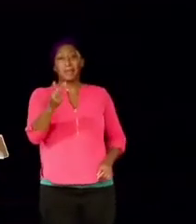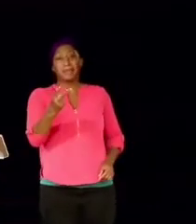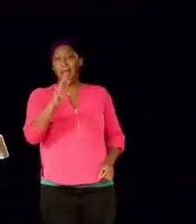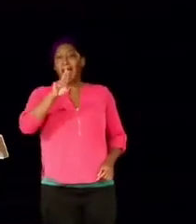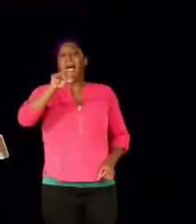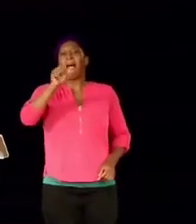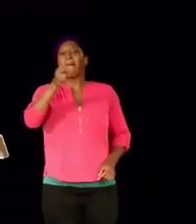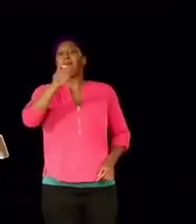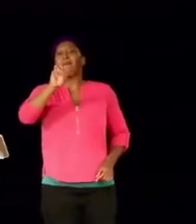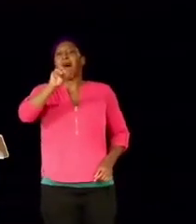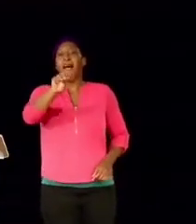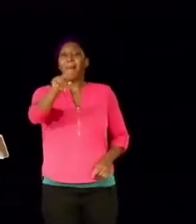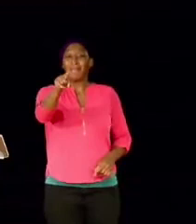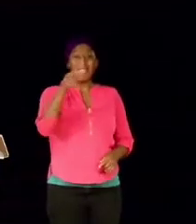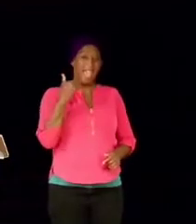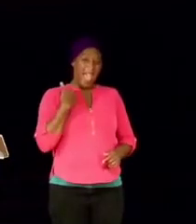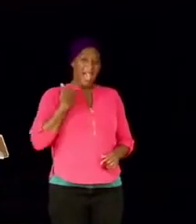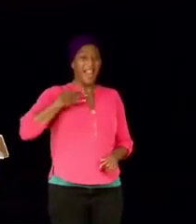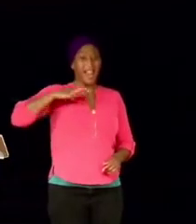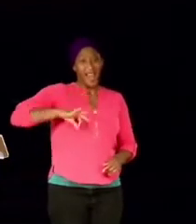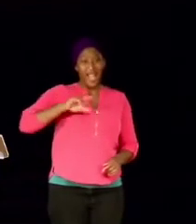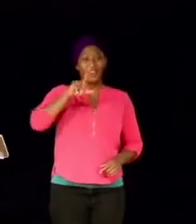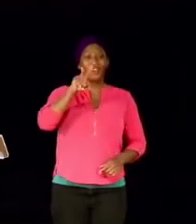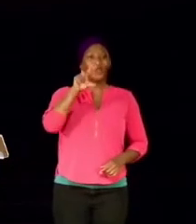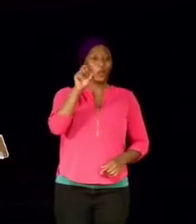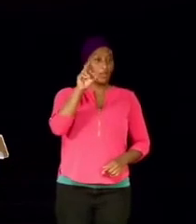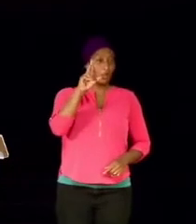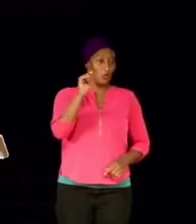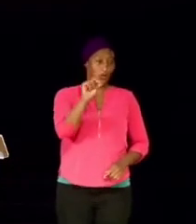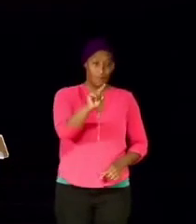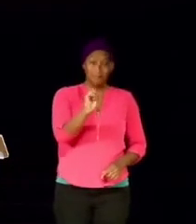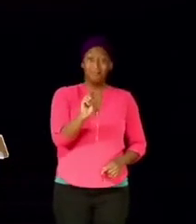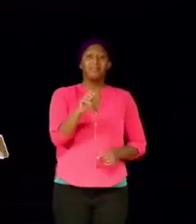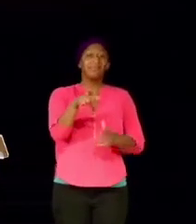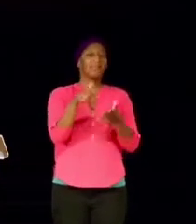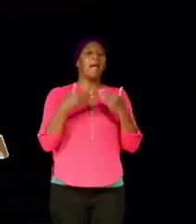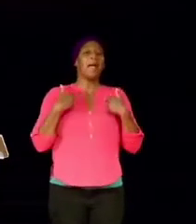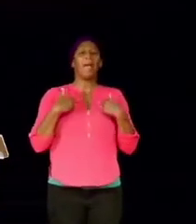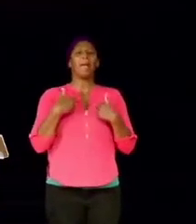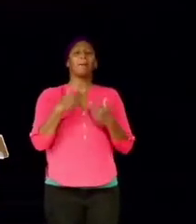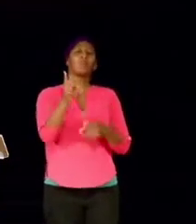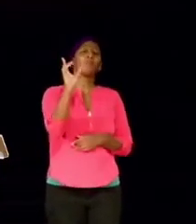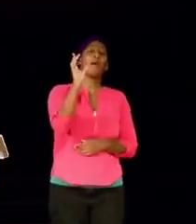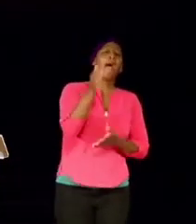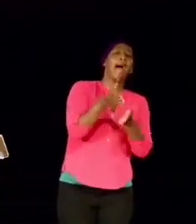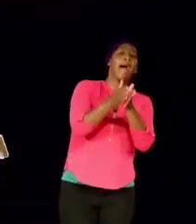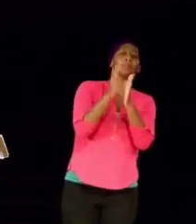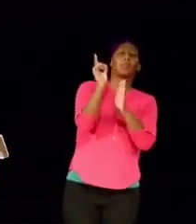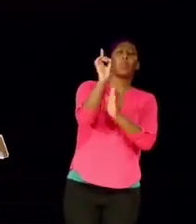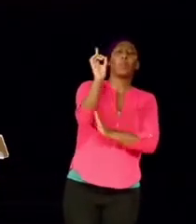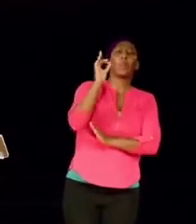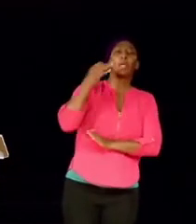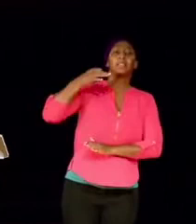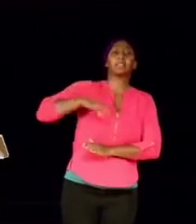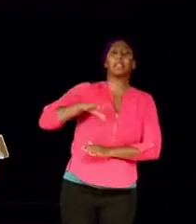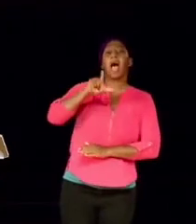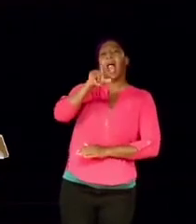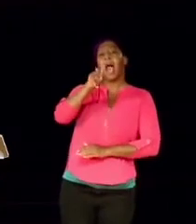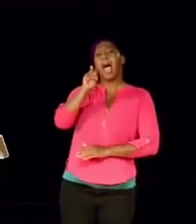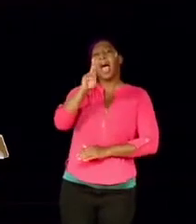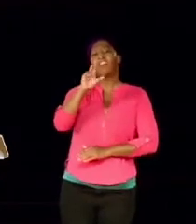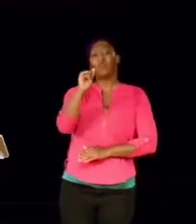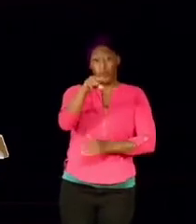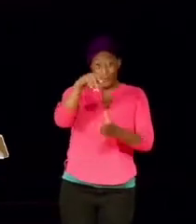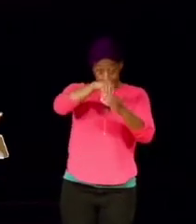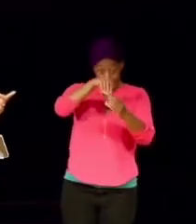had leverage. Here's the leverage. I'm glad you're asking, where is the leverage in the text? The leverage is in